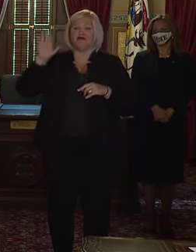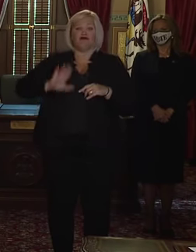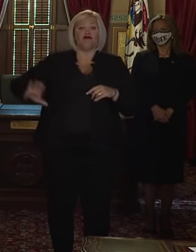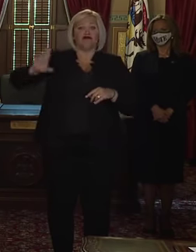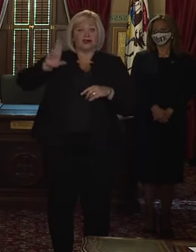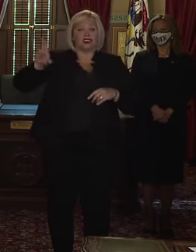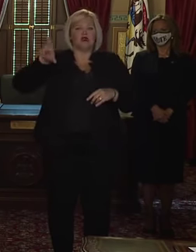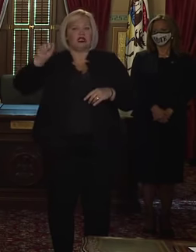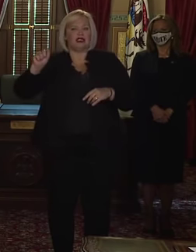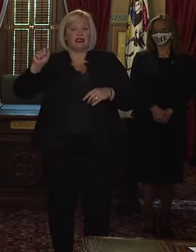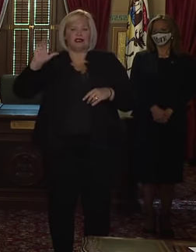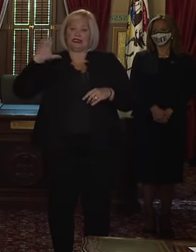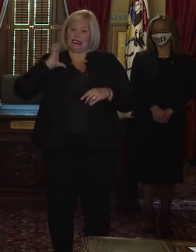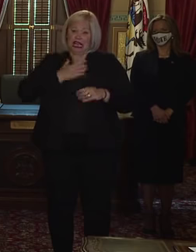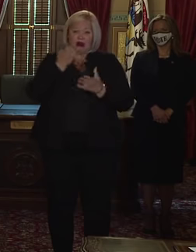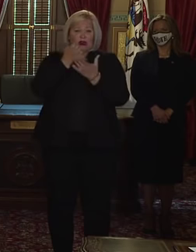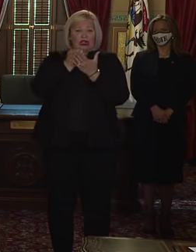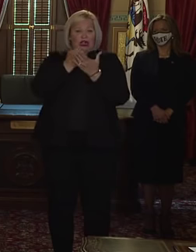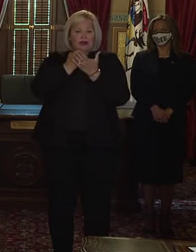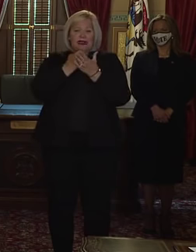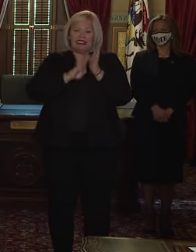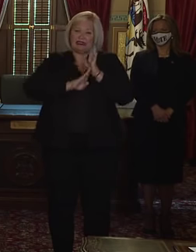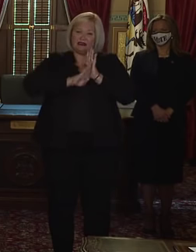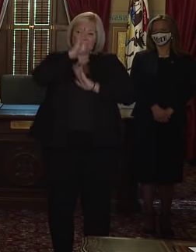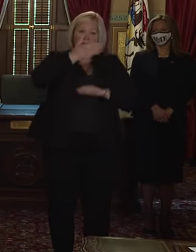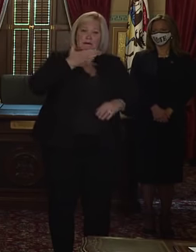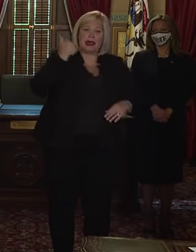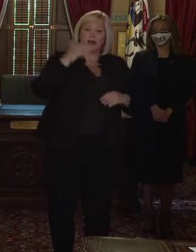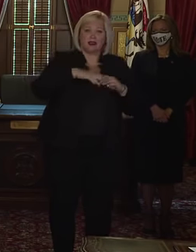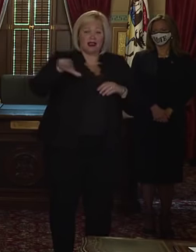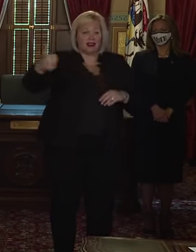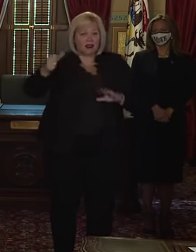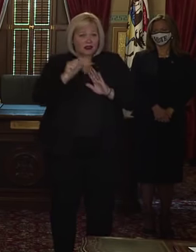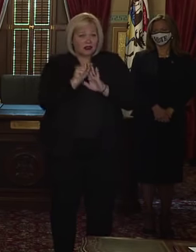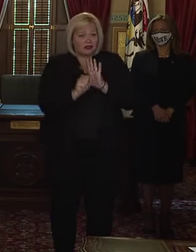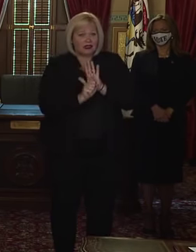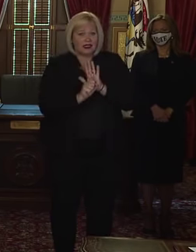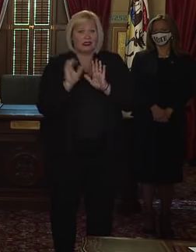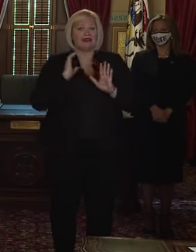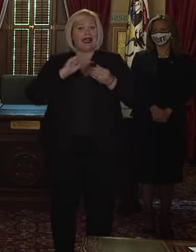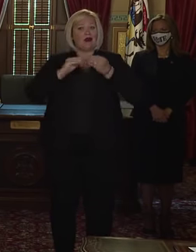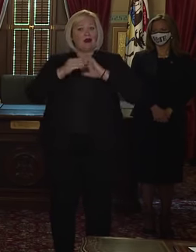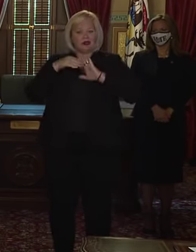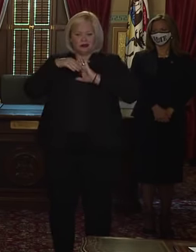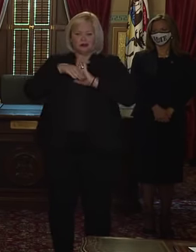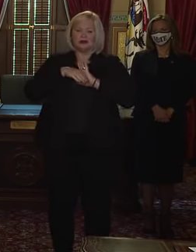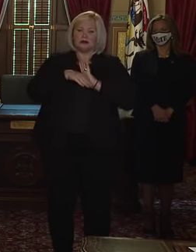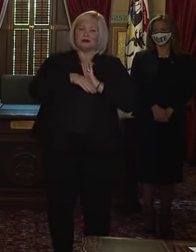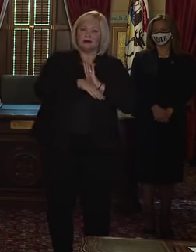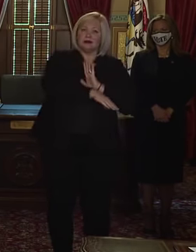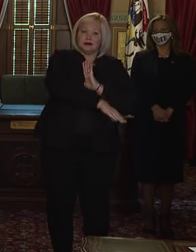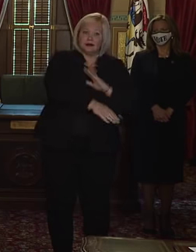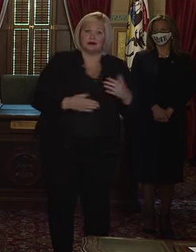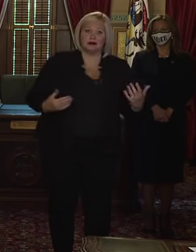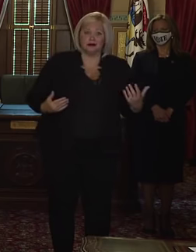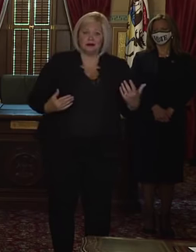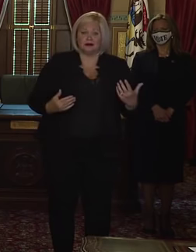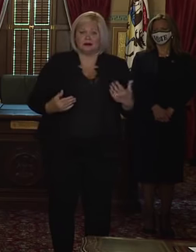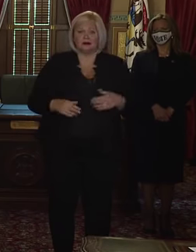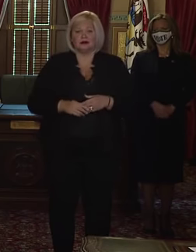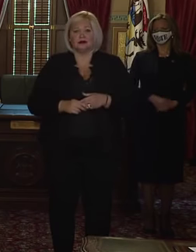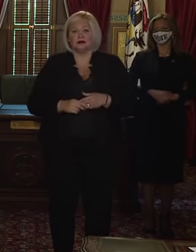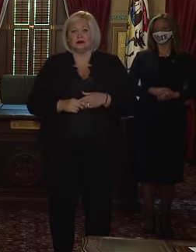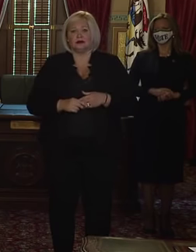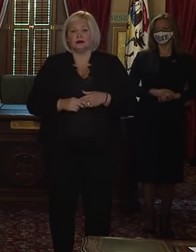nation. We've pushed our COVID numbers down. And so while we know that there is a lot of